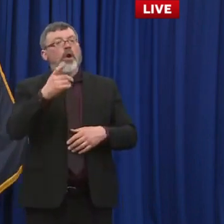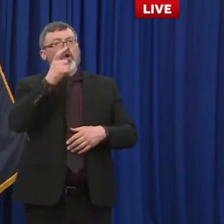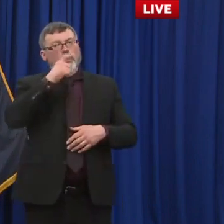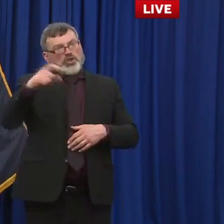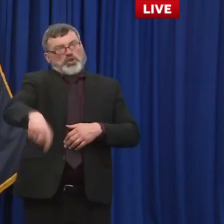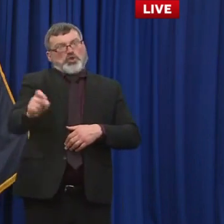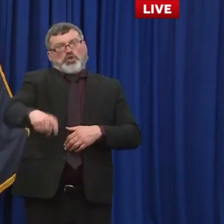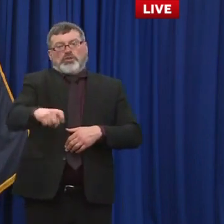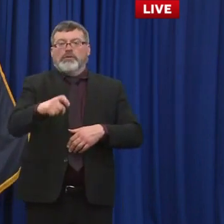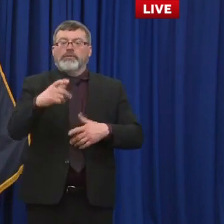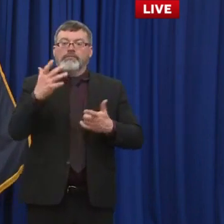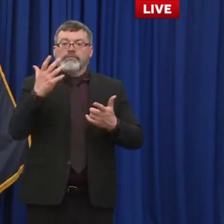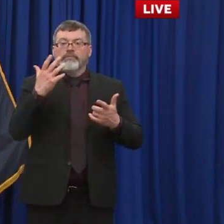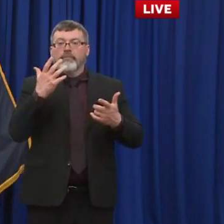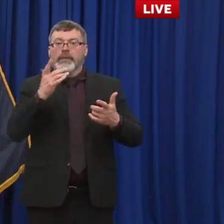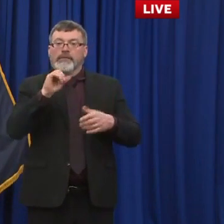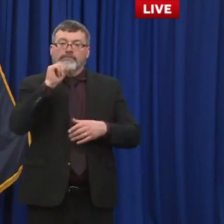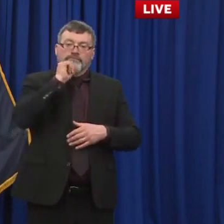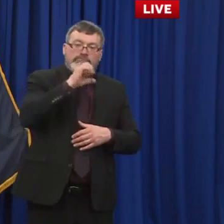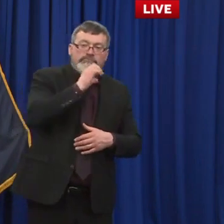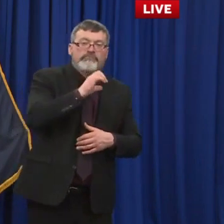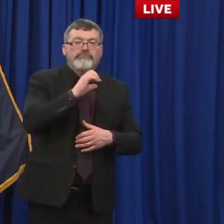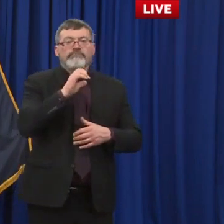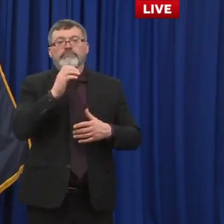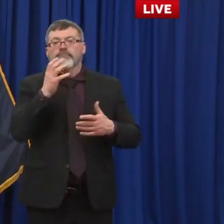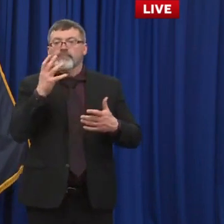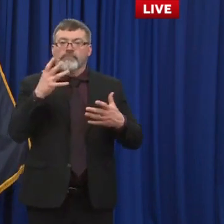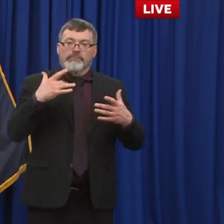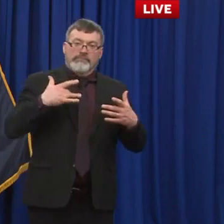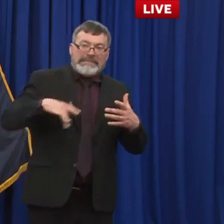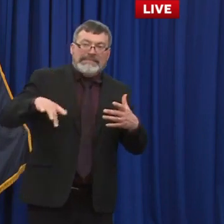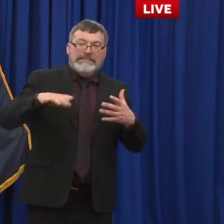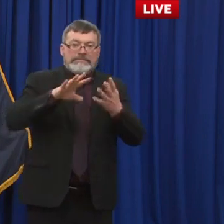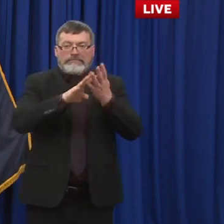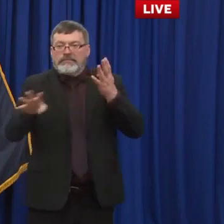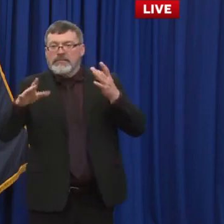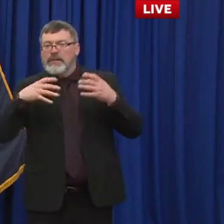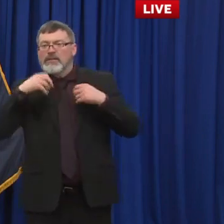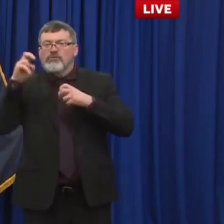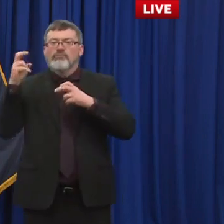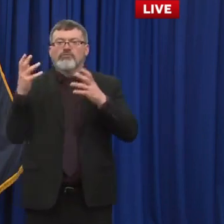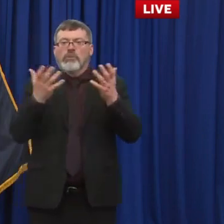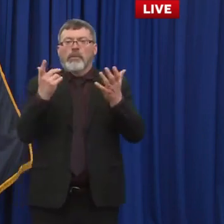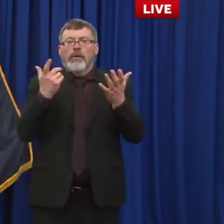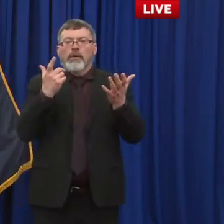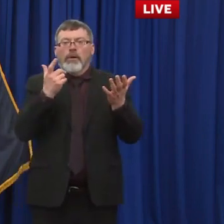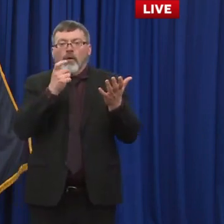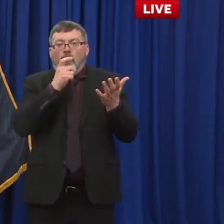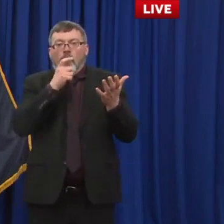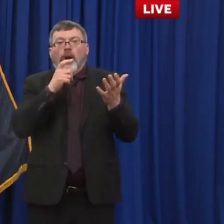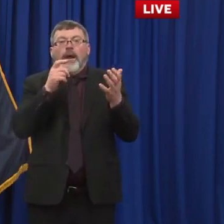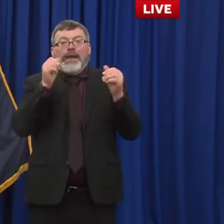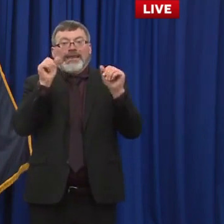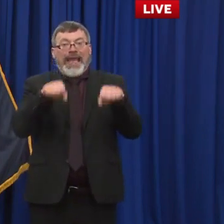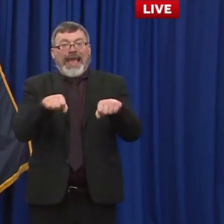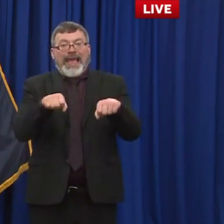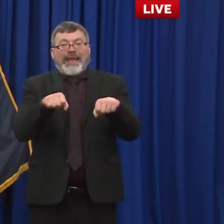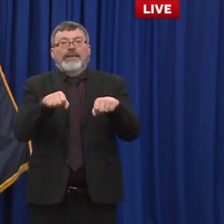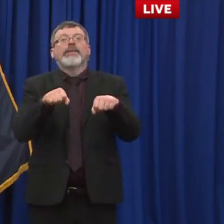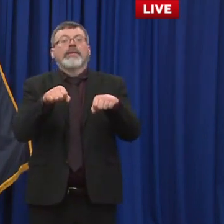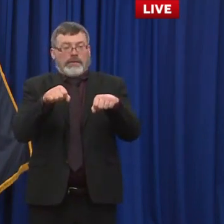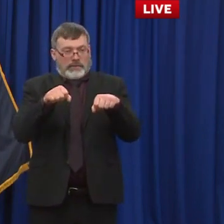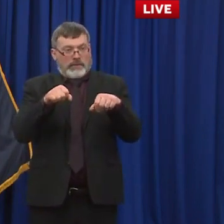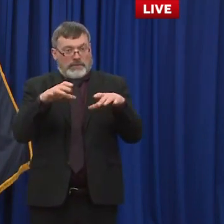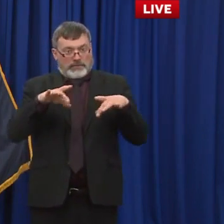aggregating the data at the national level there have been about 6 000 just under 6 000 reports of vaccine breakthrough reported